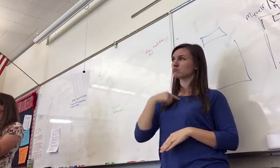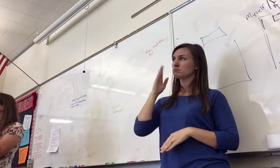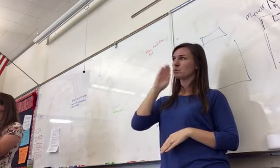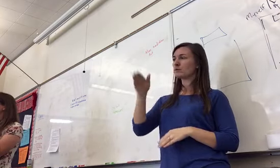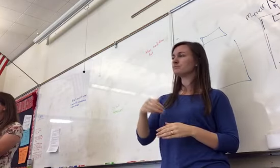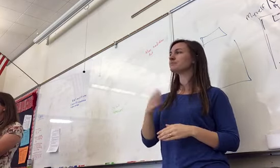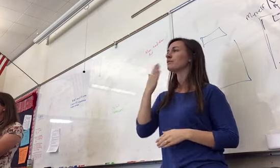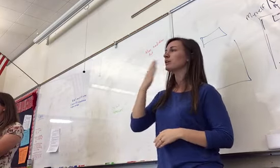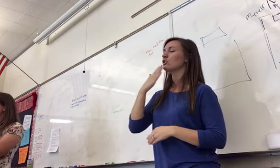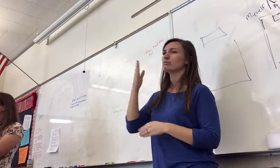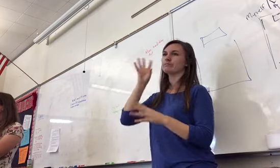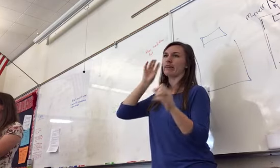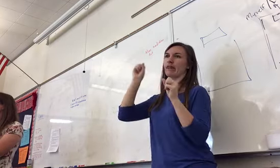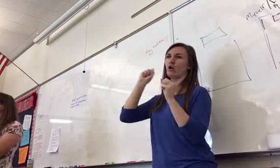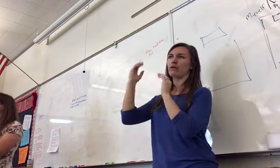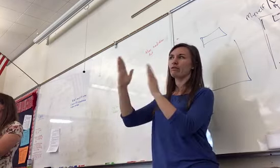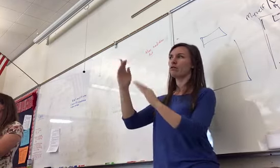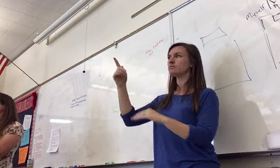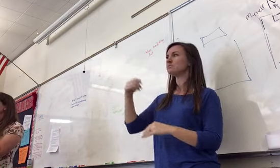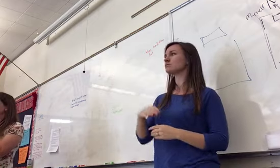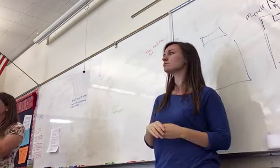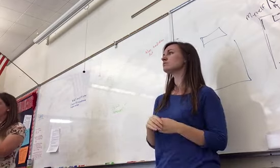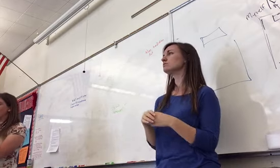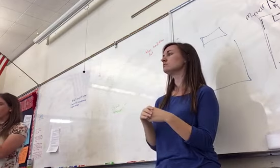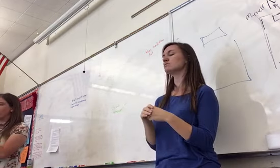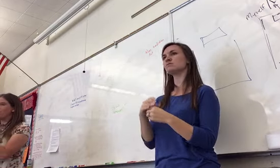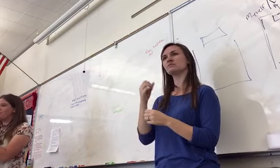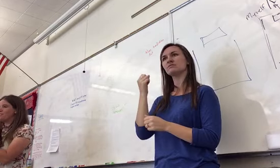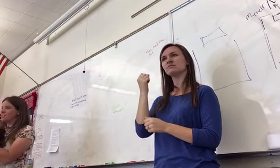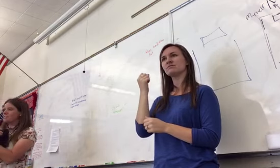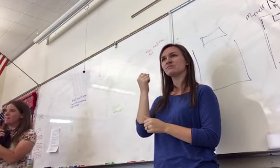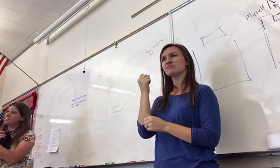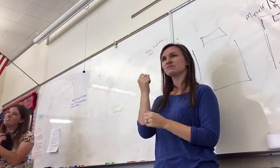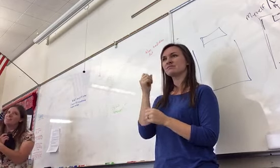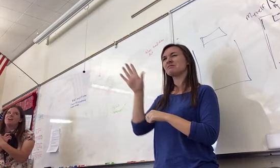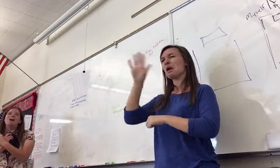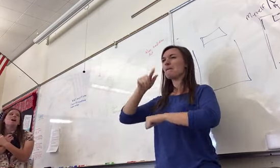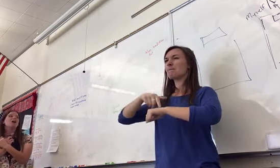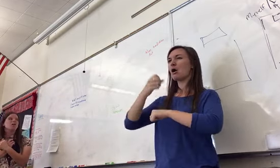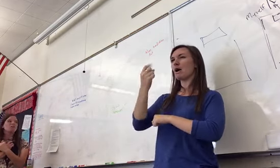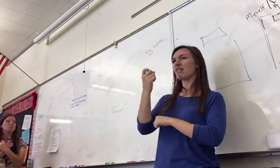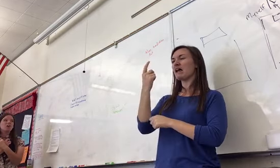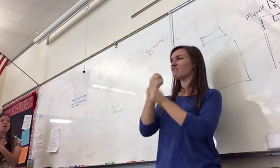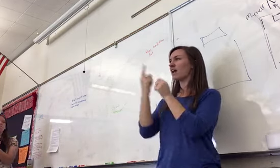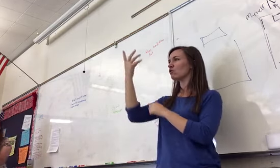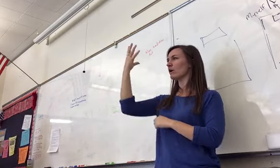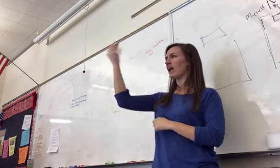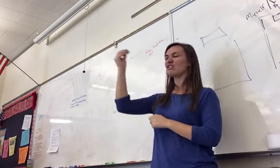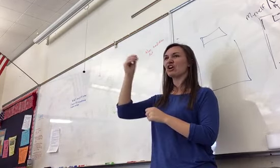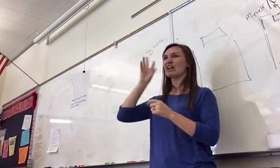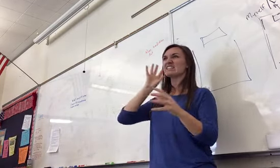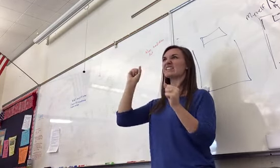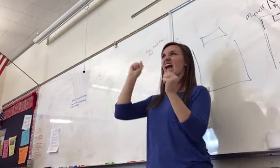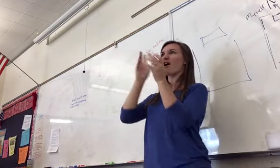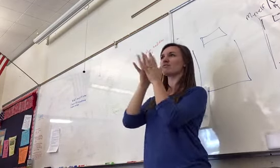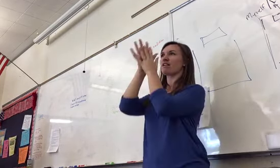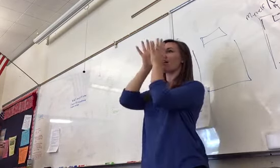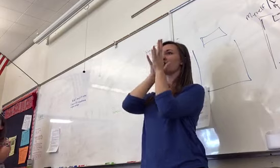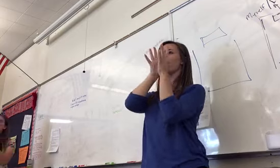Thank you. Everybody gets really loud right about at 11 o'clock. So they're going to have the debate over the constitution